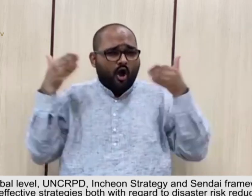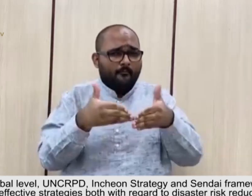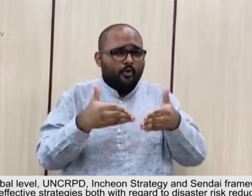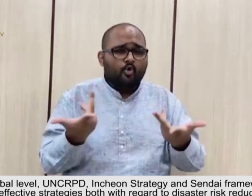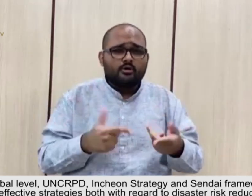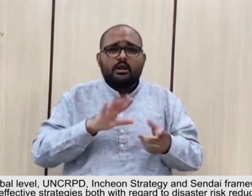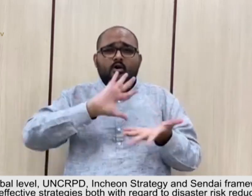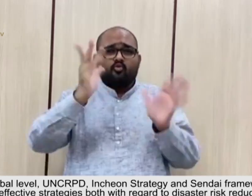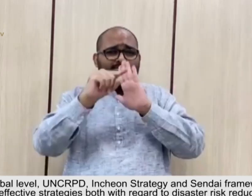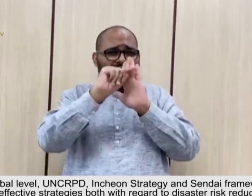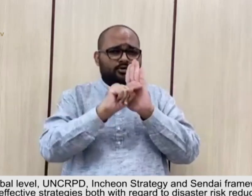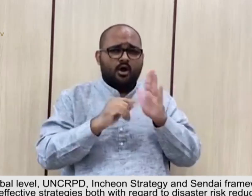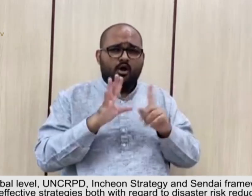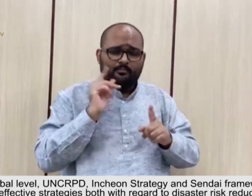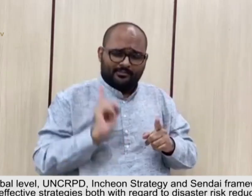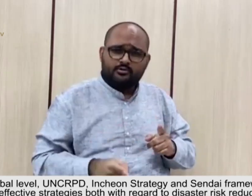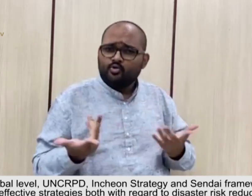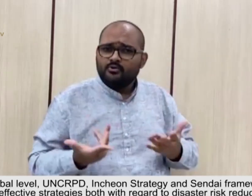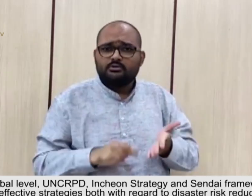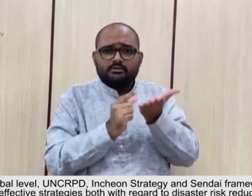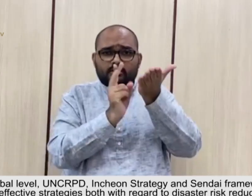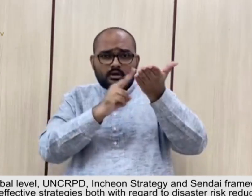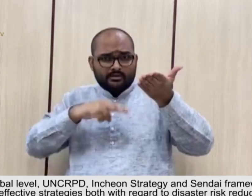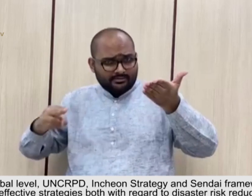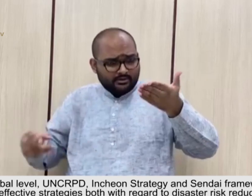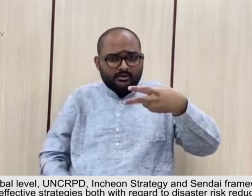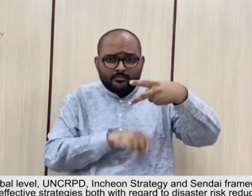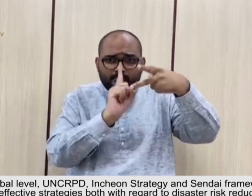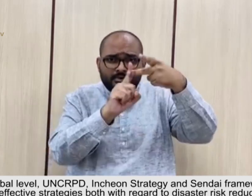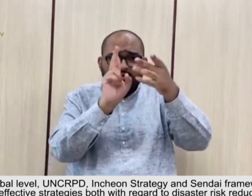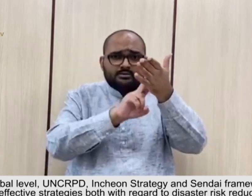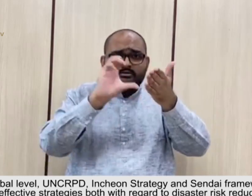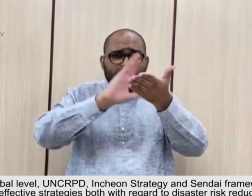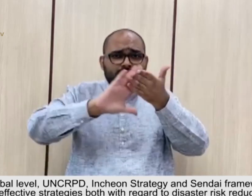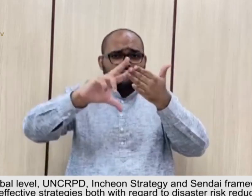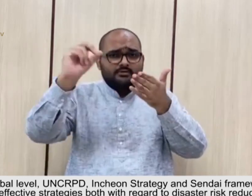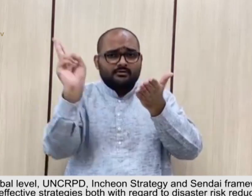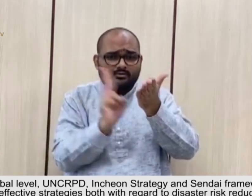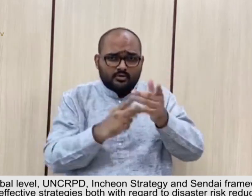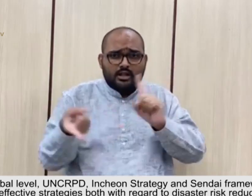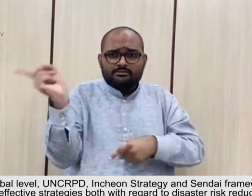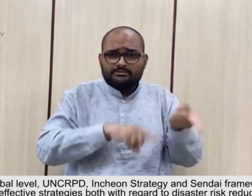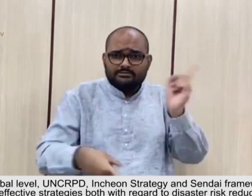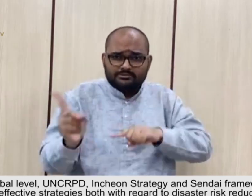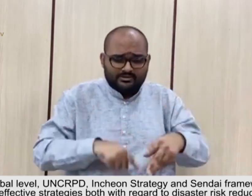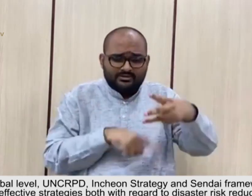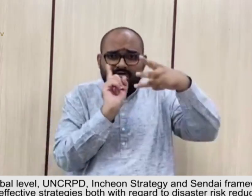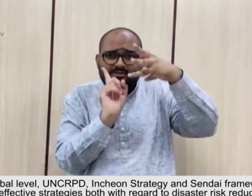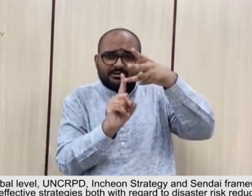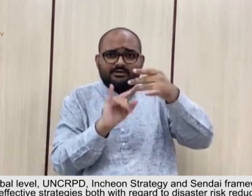and Sunday framework have mandated effective strategies both with regard to disaster risk reduction and its management. Article 11